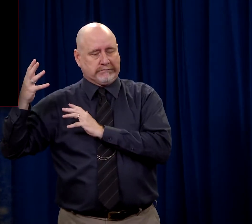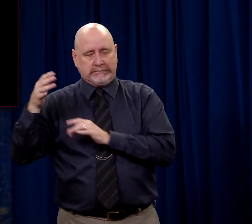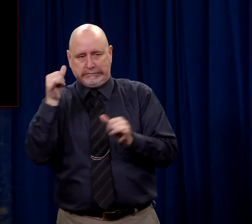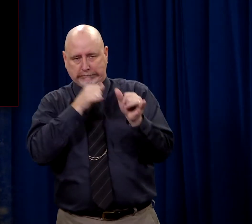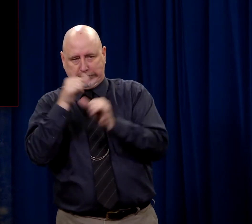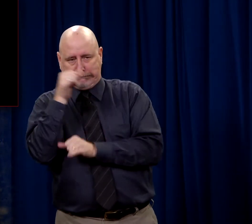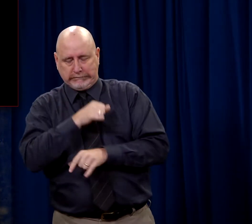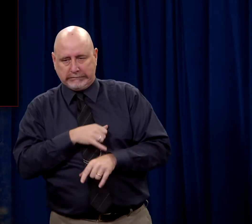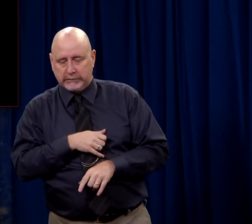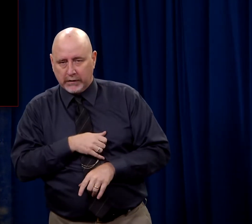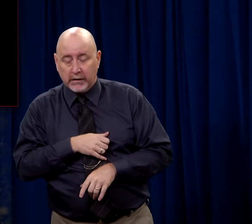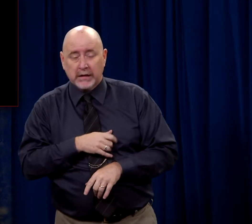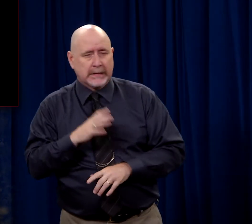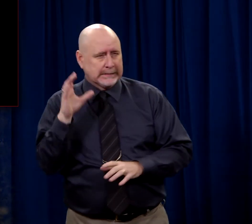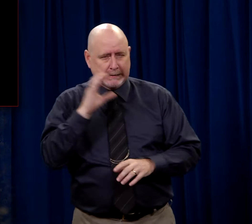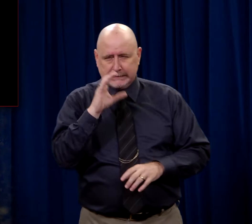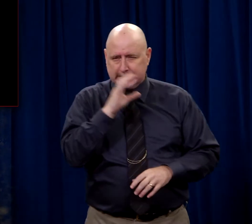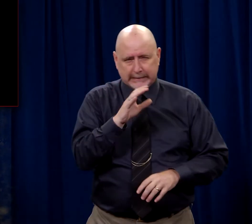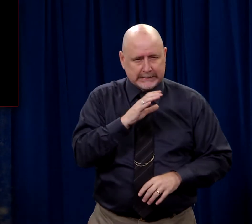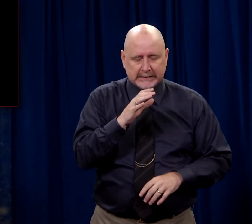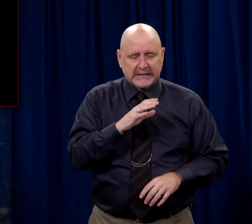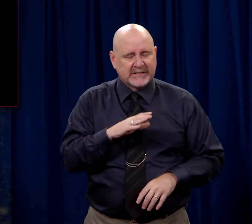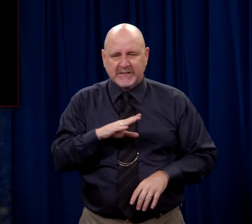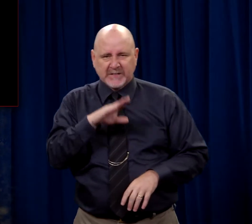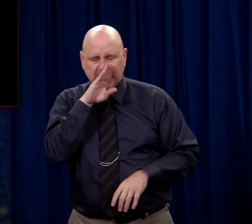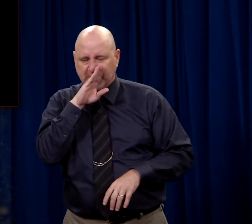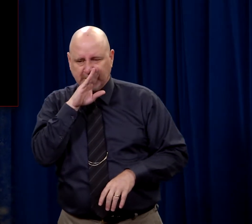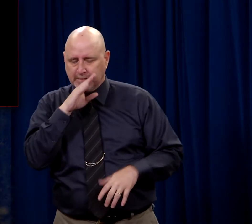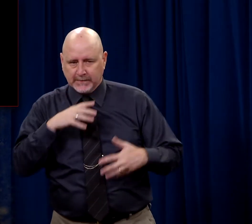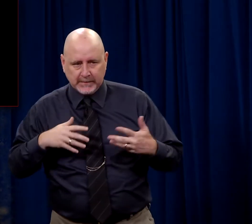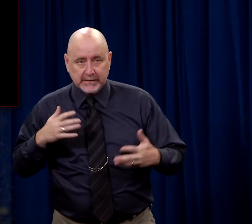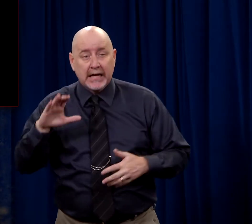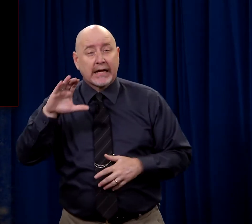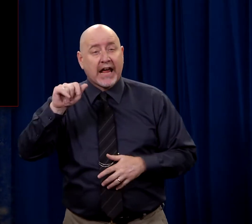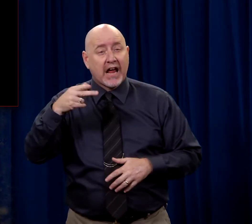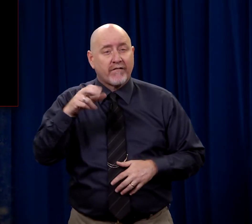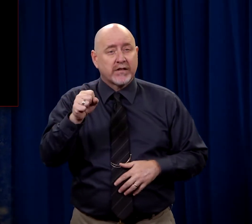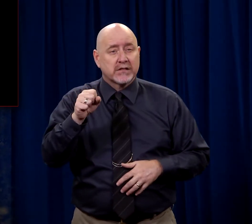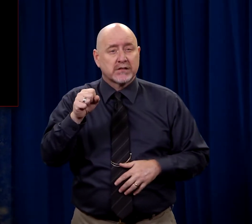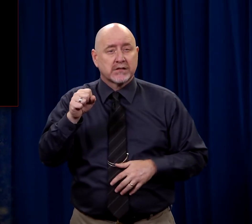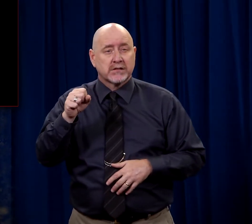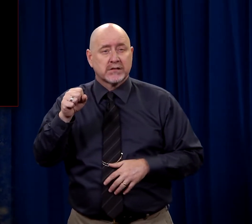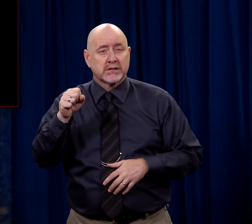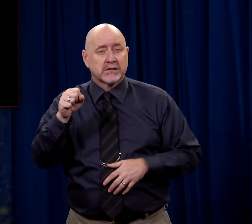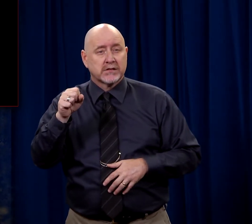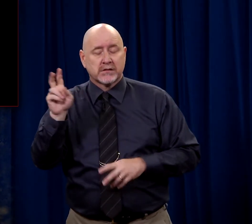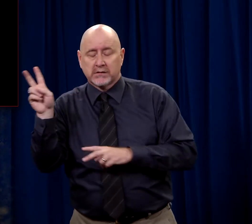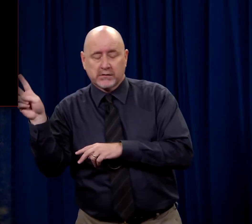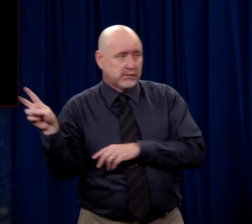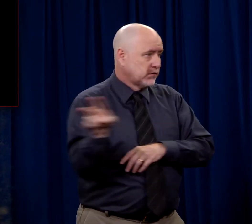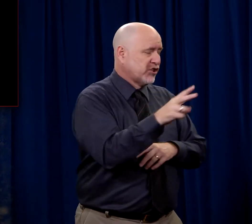to be ridiculous. And finally, just out of frustration, Caiaphas whirls about and